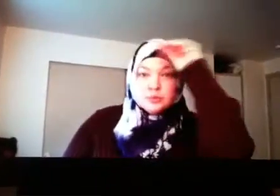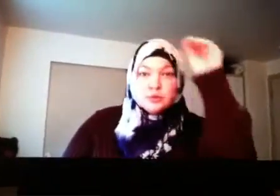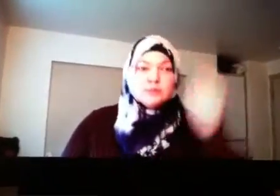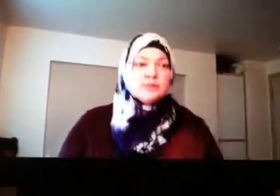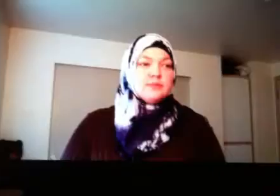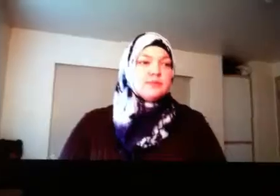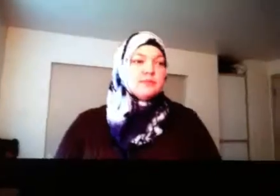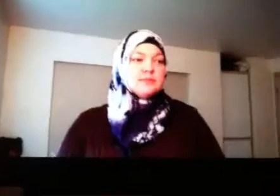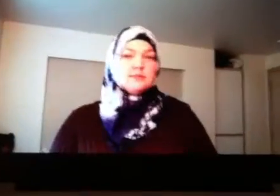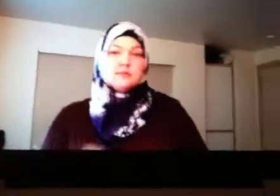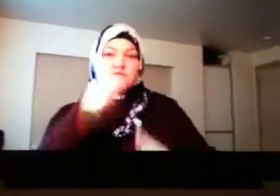A cute boy.